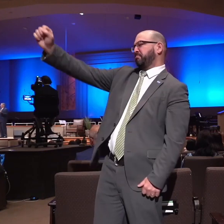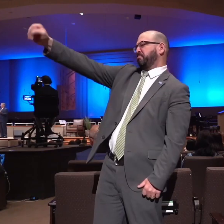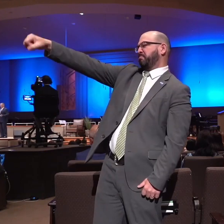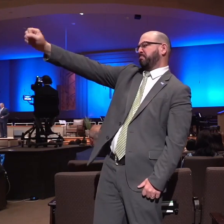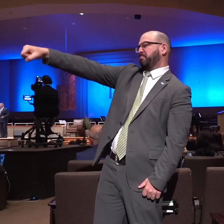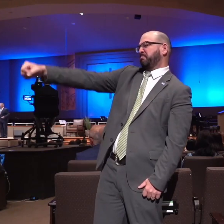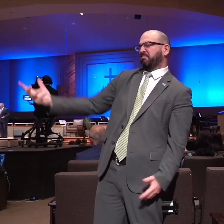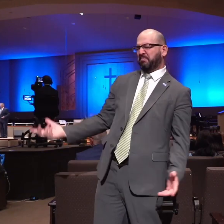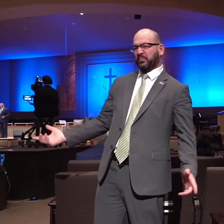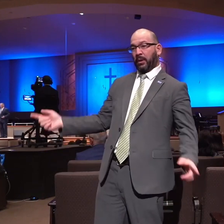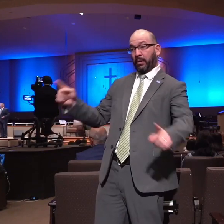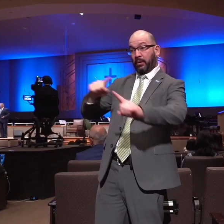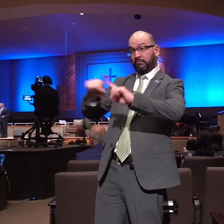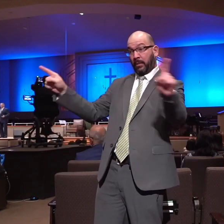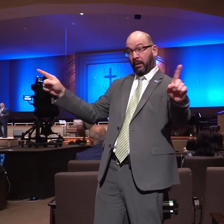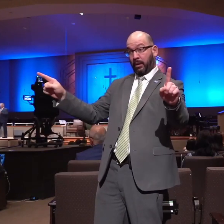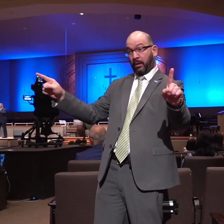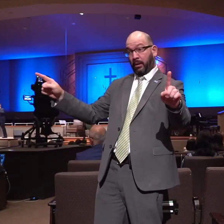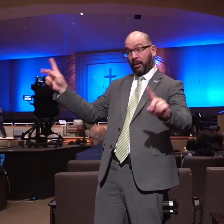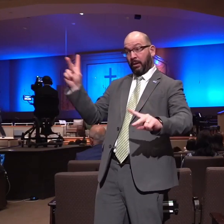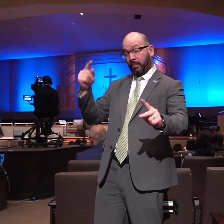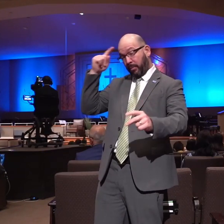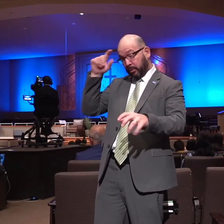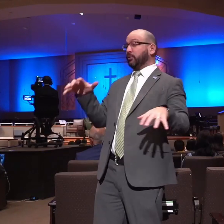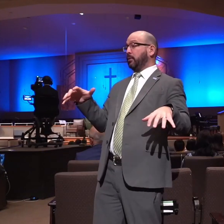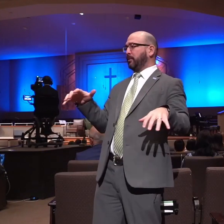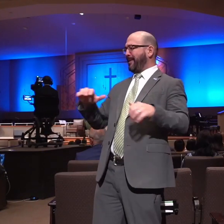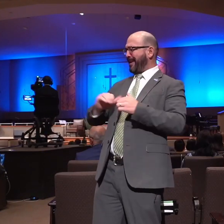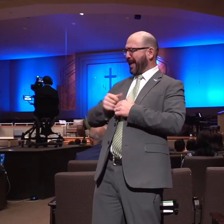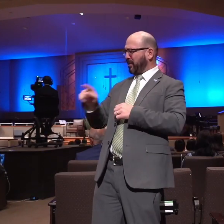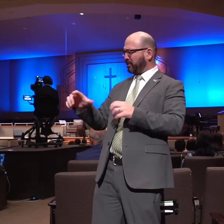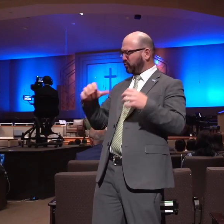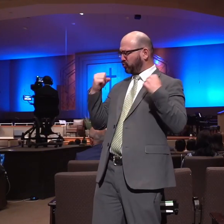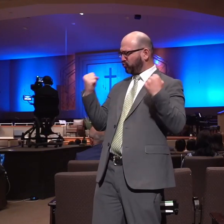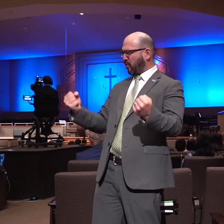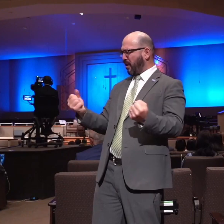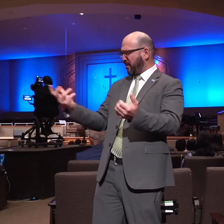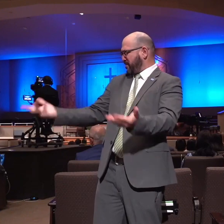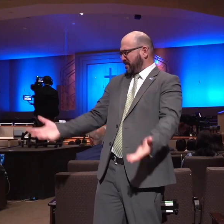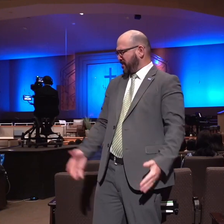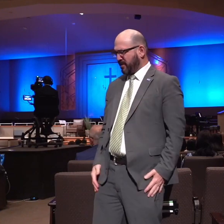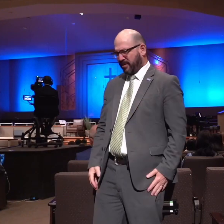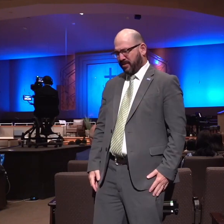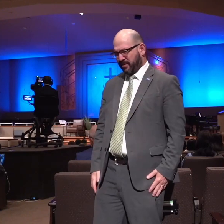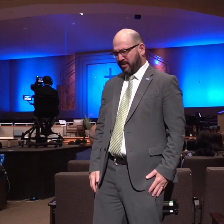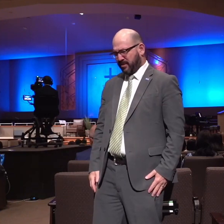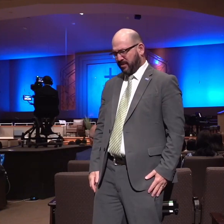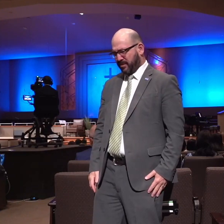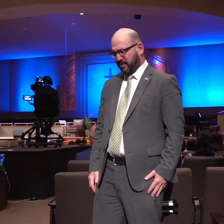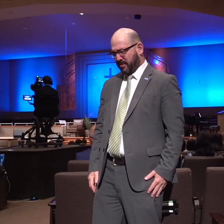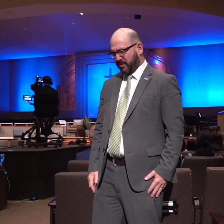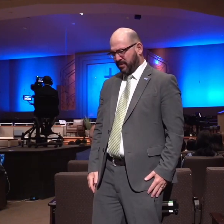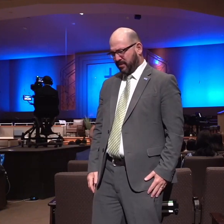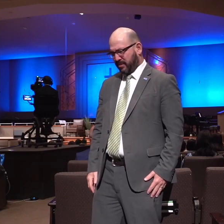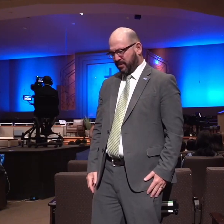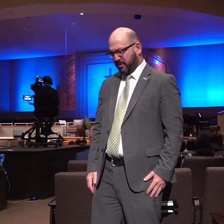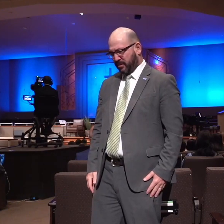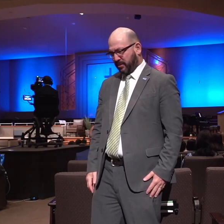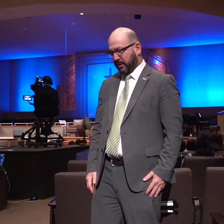can't do but nobody could figure out how he had such power it was demonstrated in some